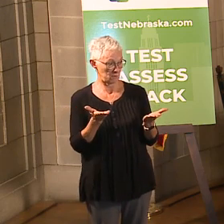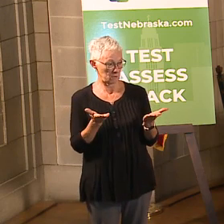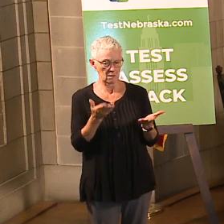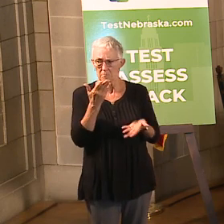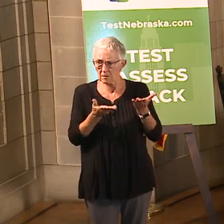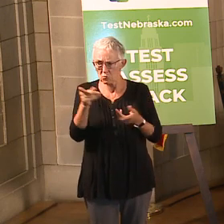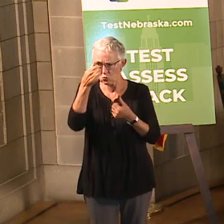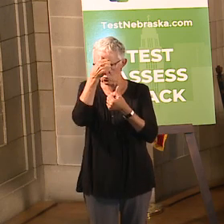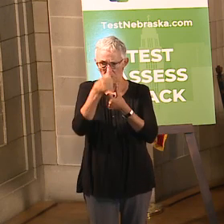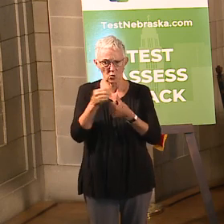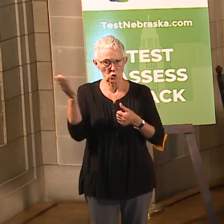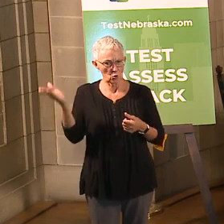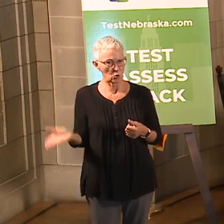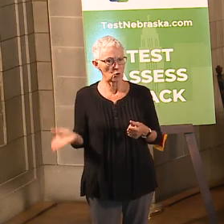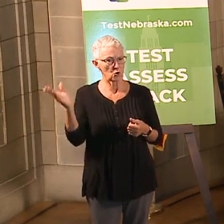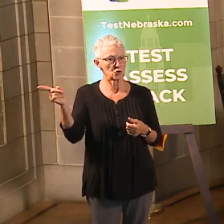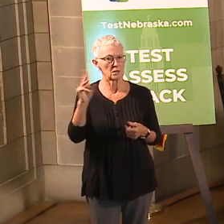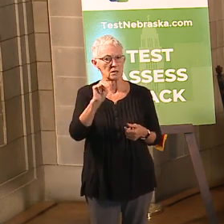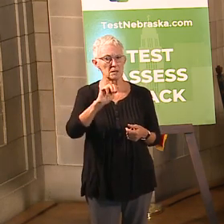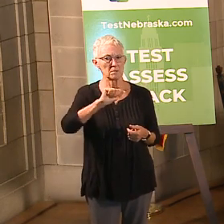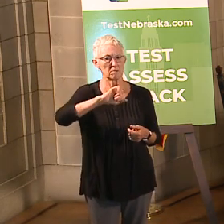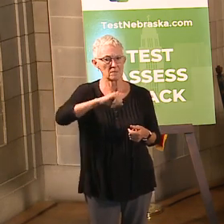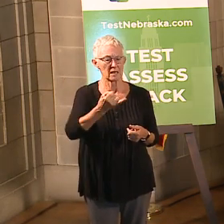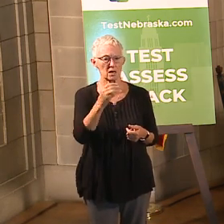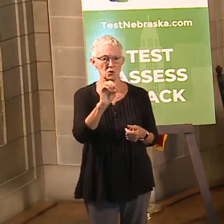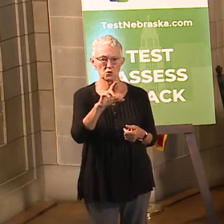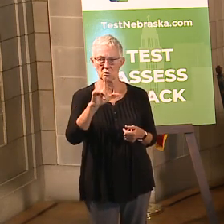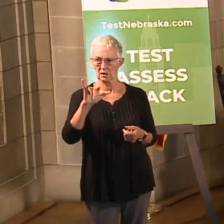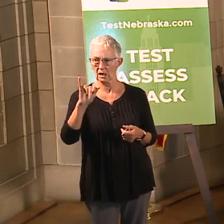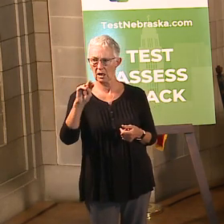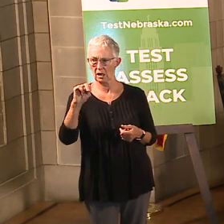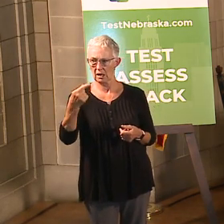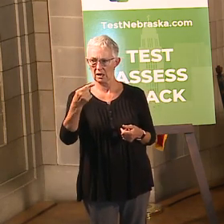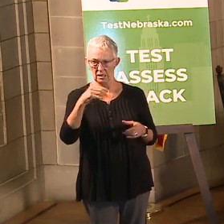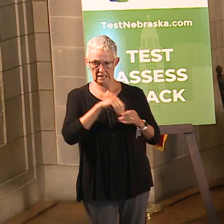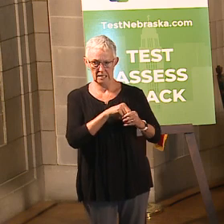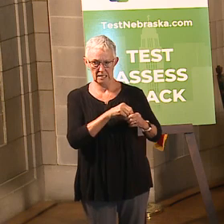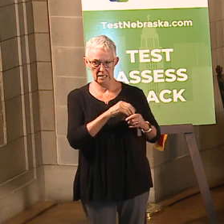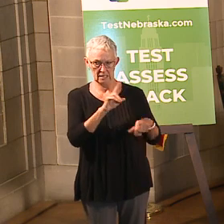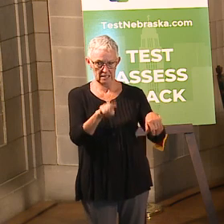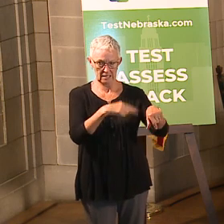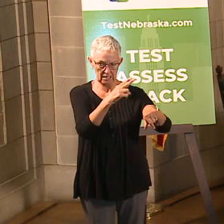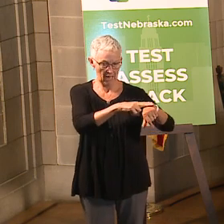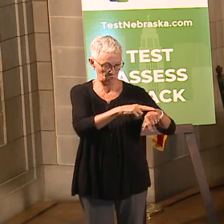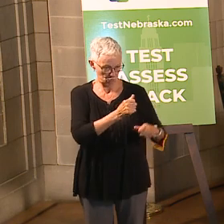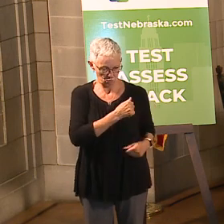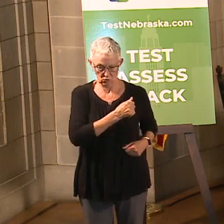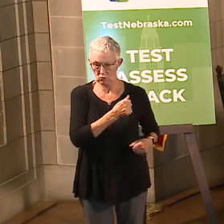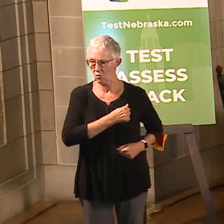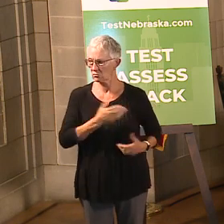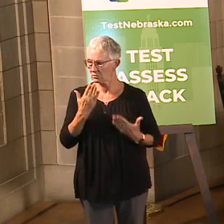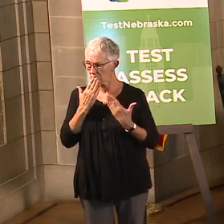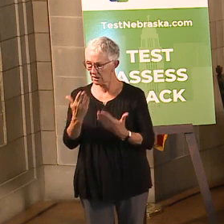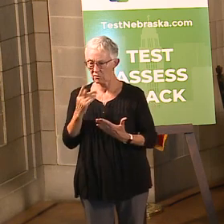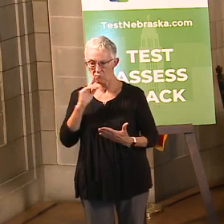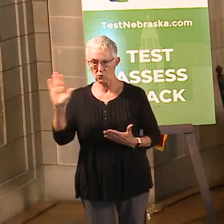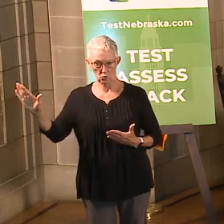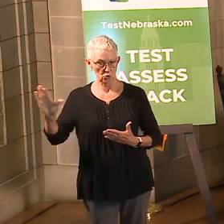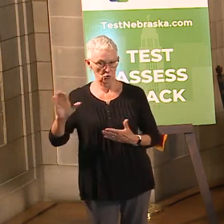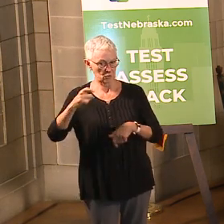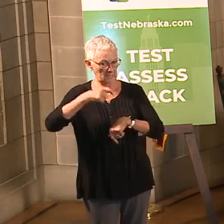earlier when she was Major Ling with the Nebraska National Guard, and Angie, thank you very much for your service to our state and to our nation. We appreciate that.